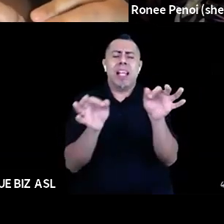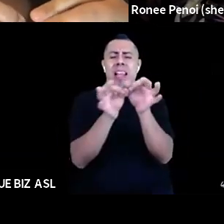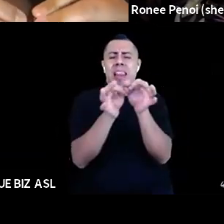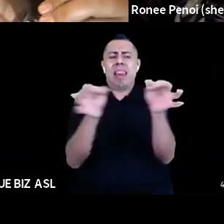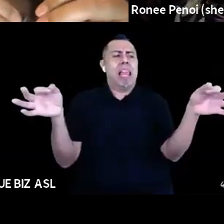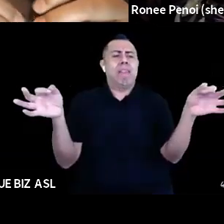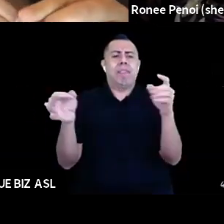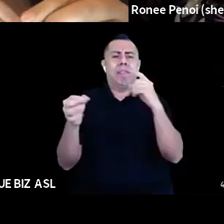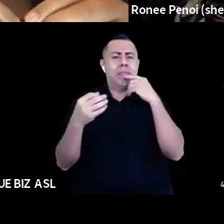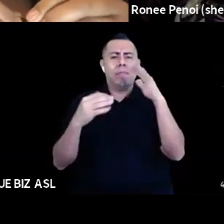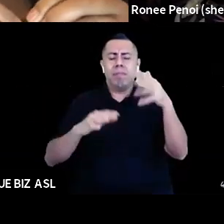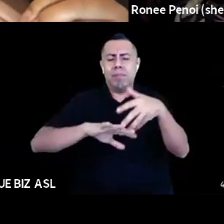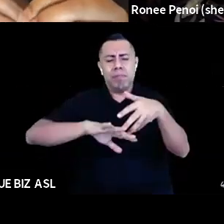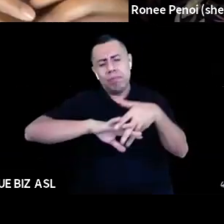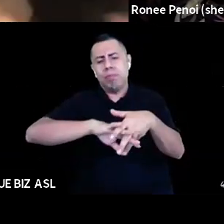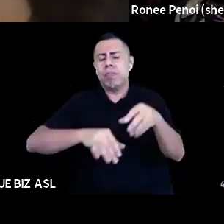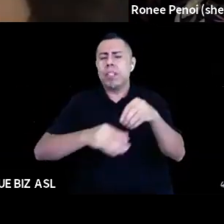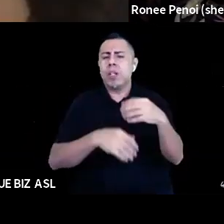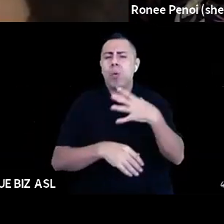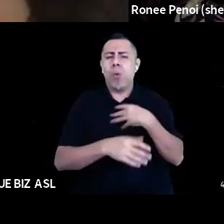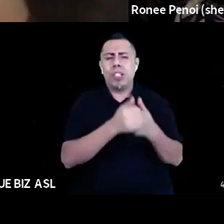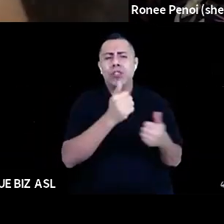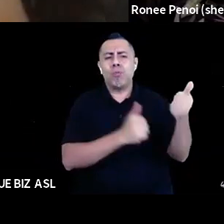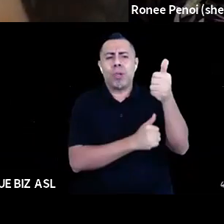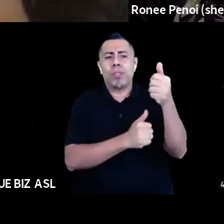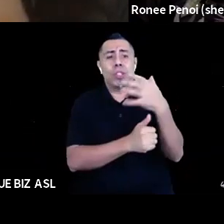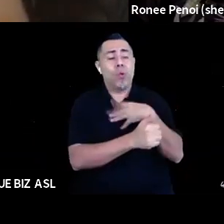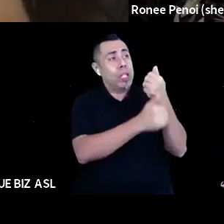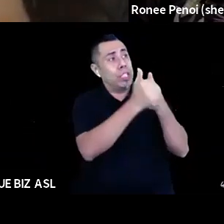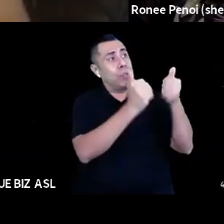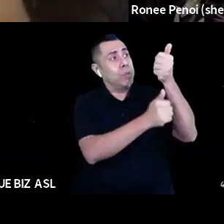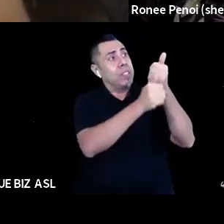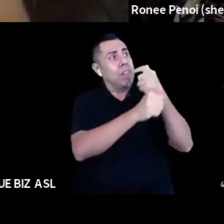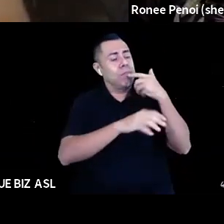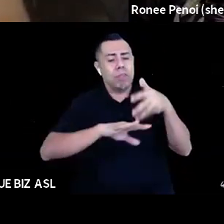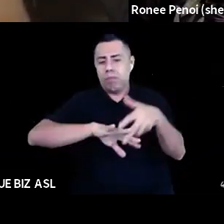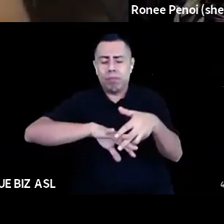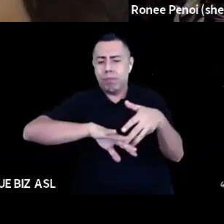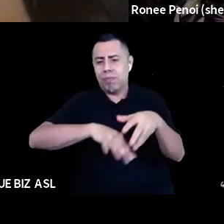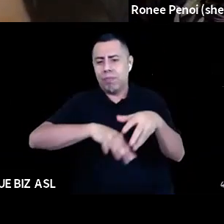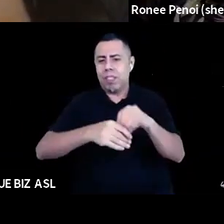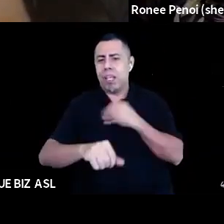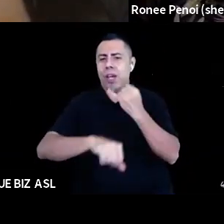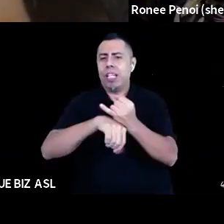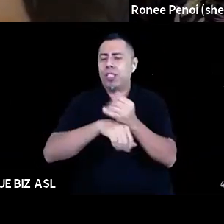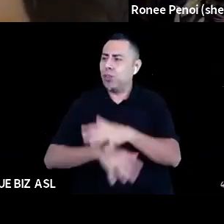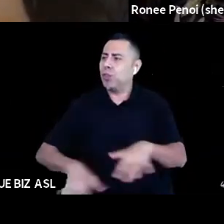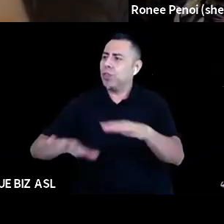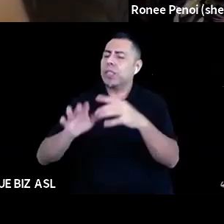our institutions that we don't, we don't connect them half the time. Yeah. so it doesn't, it kind of feels like we're